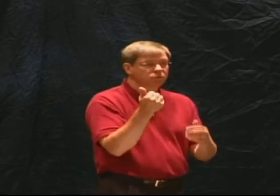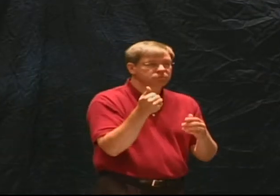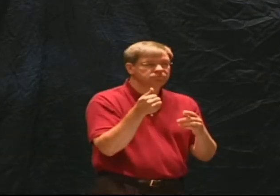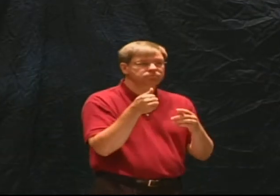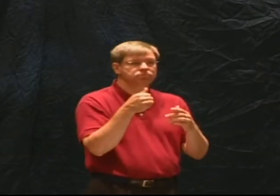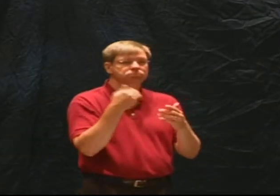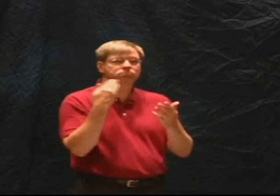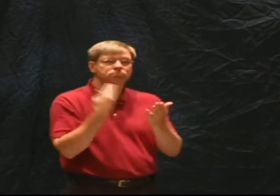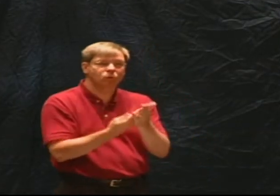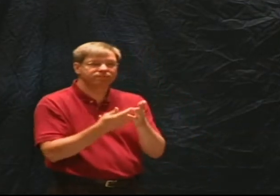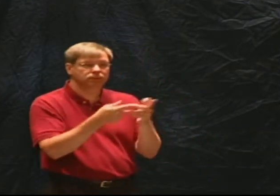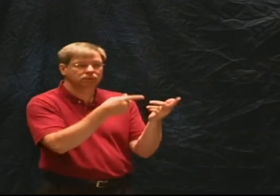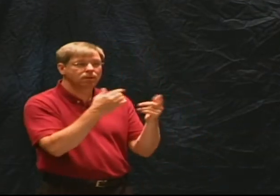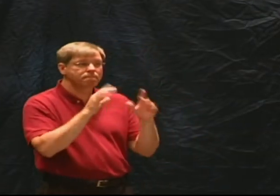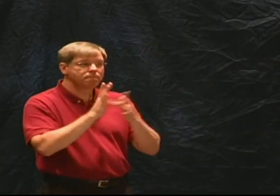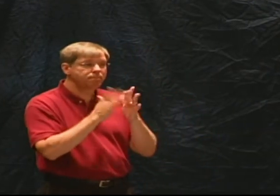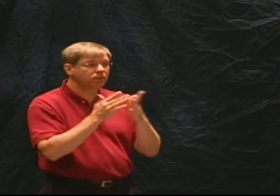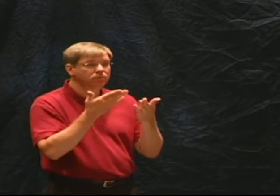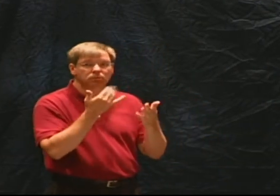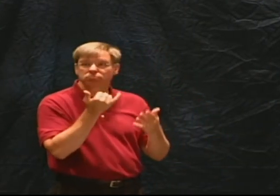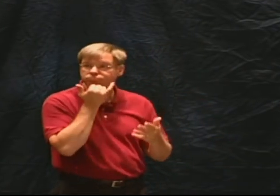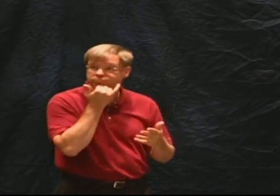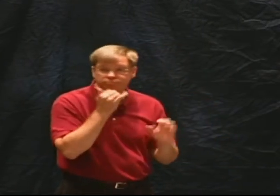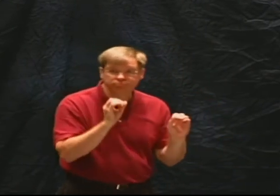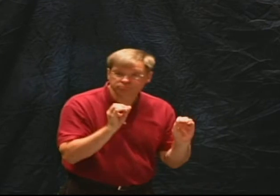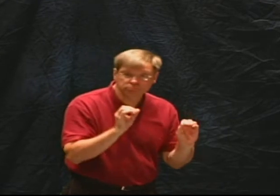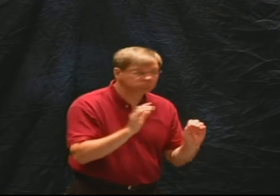other evidence for the inspiration of scripture